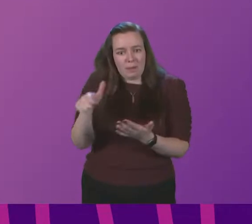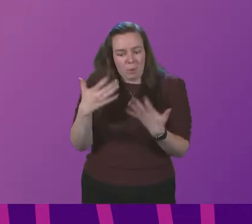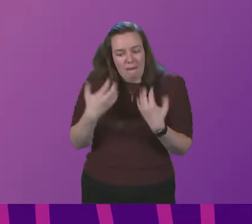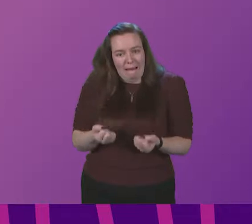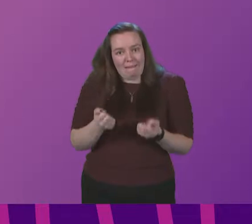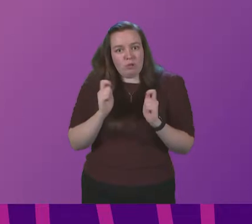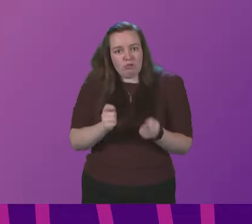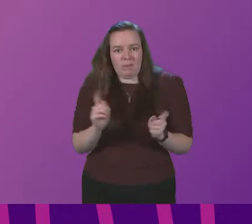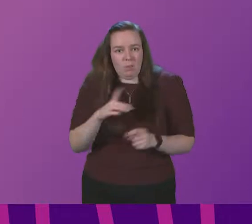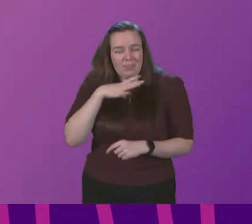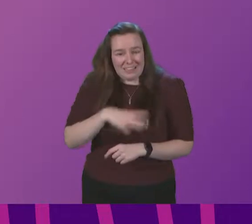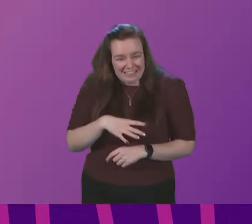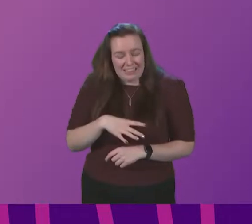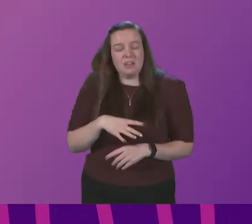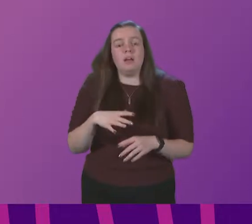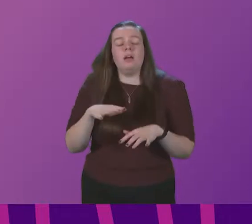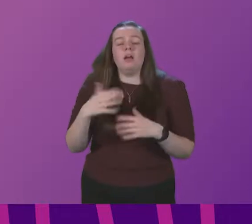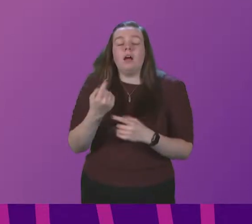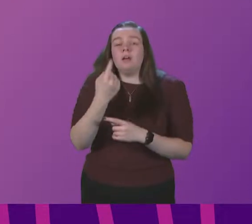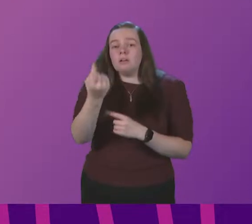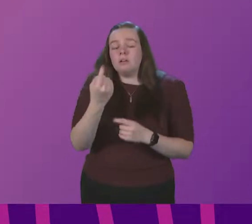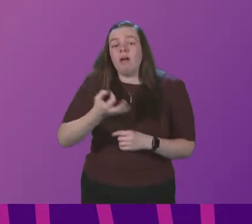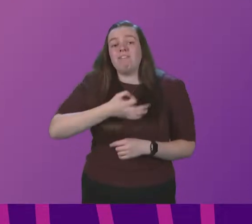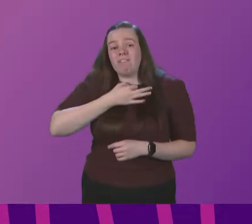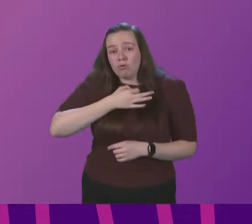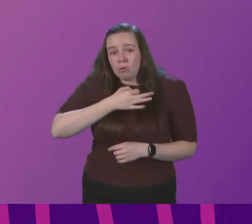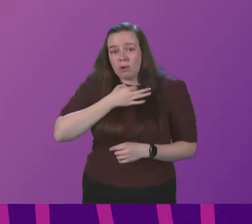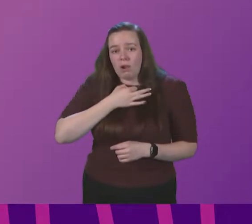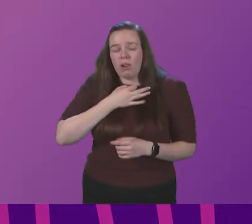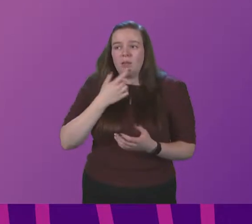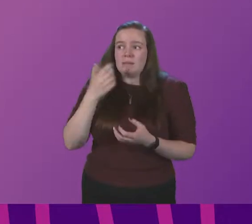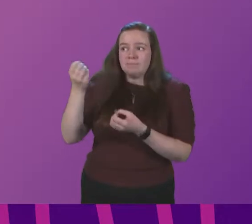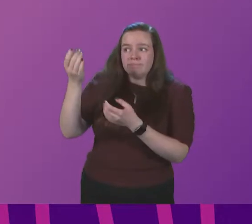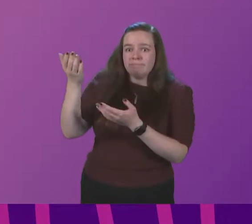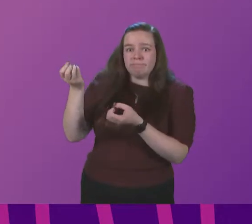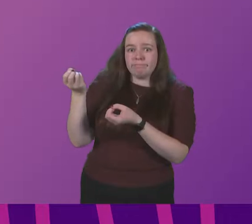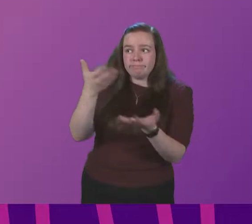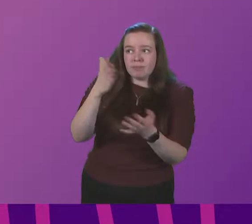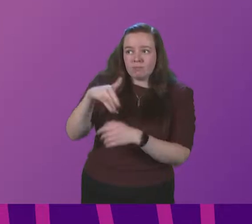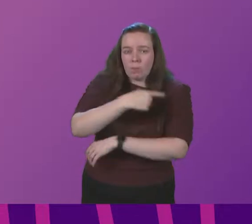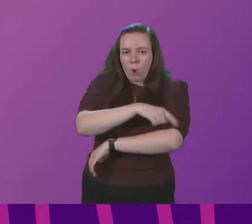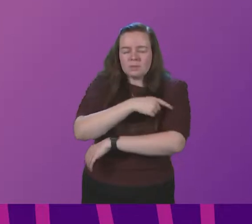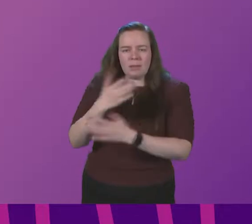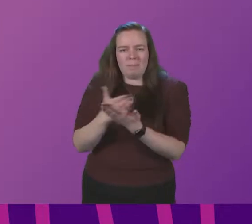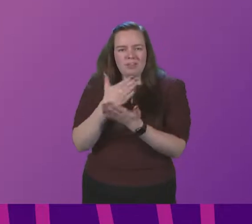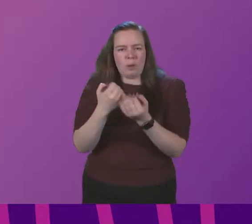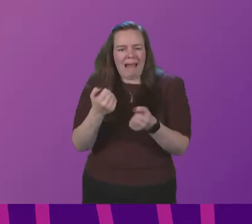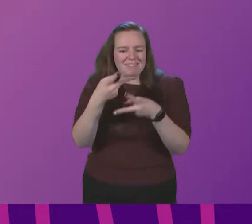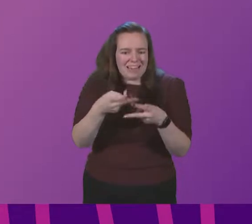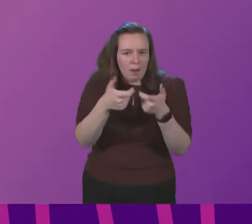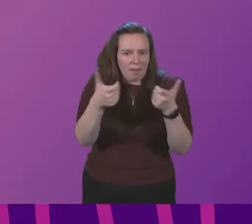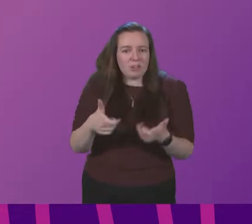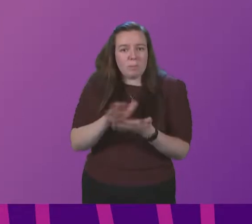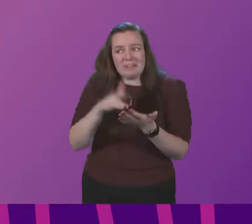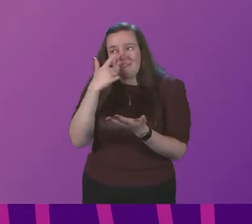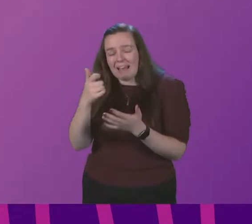that they need and those that are vulnerable leaving the hospital what has been done to ensure there are care packages in place so that they can leave